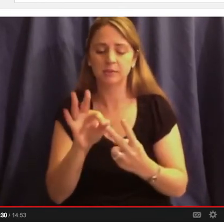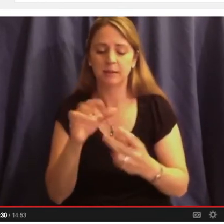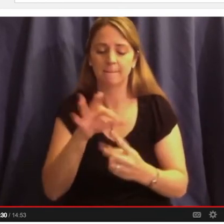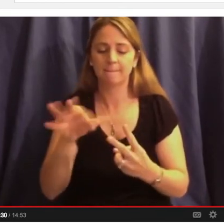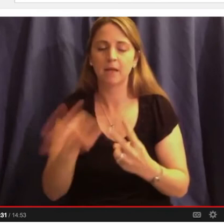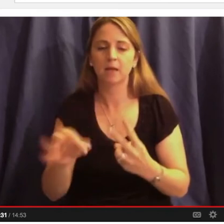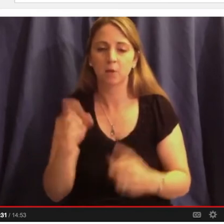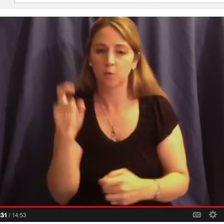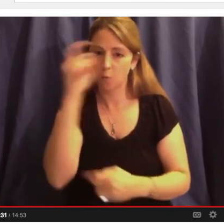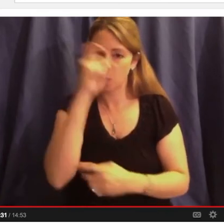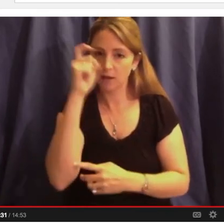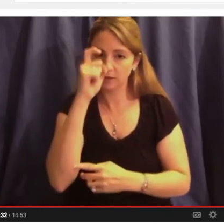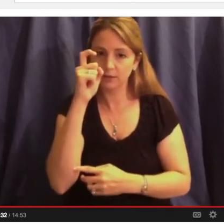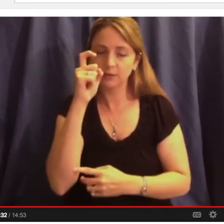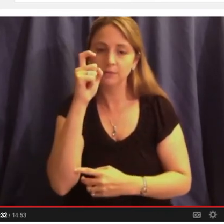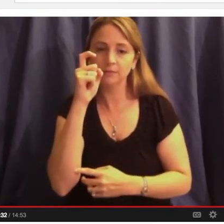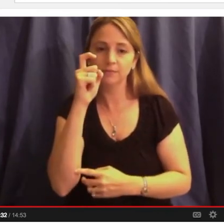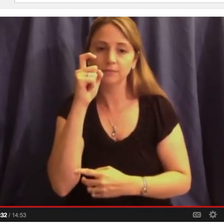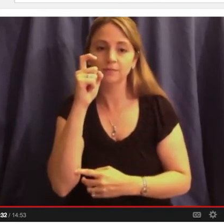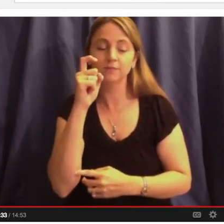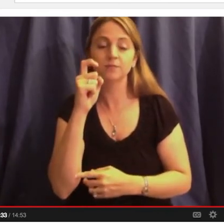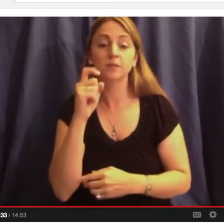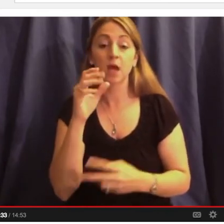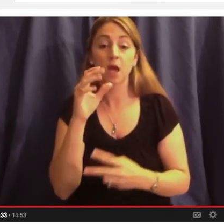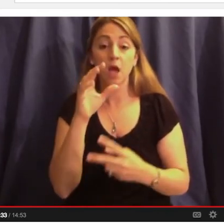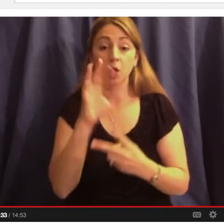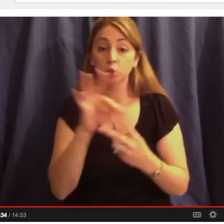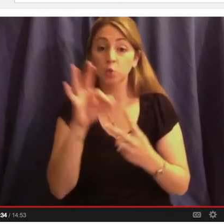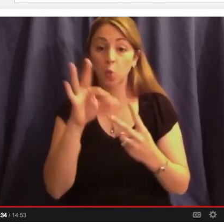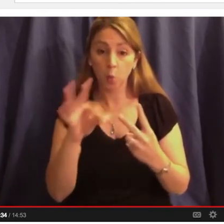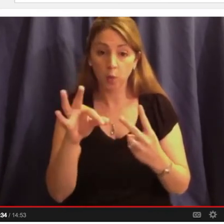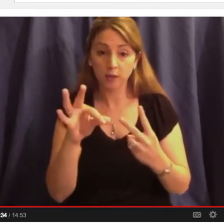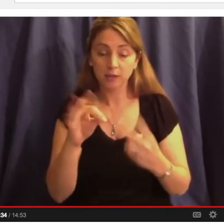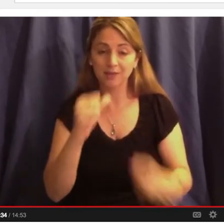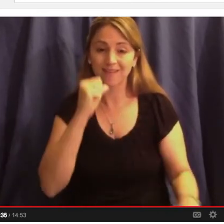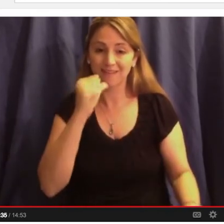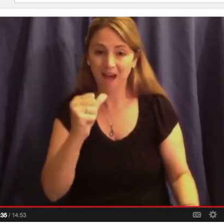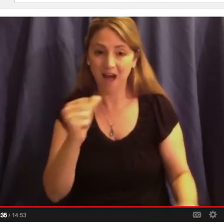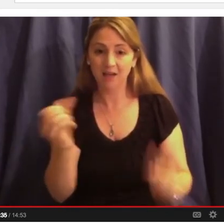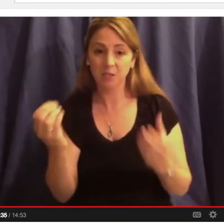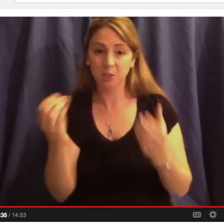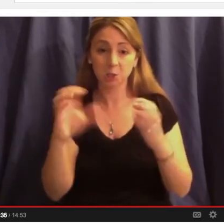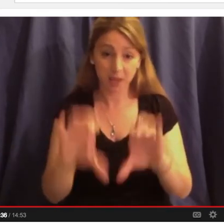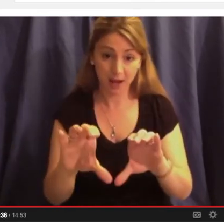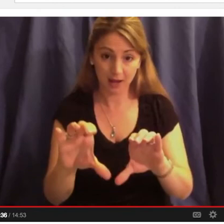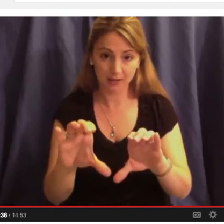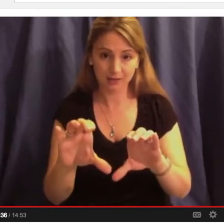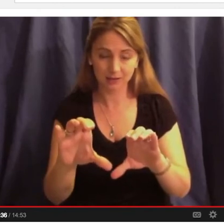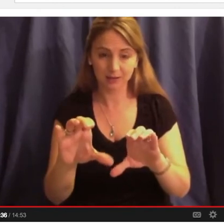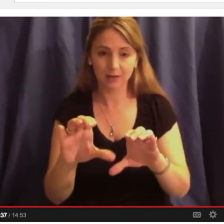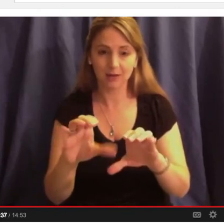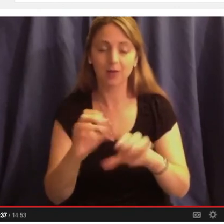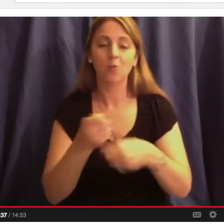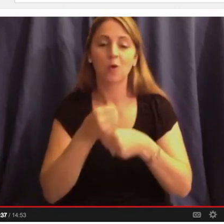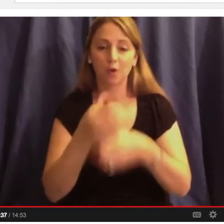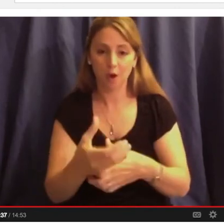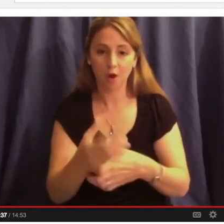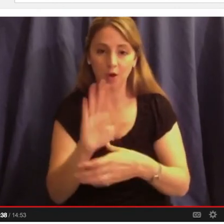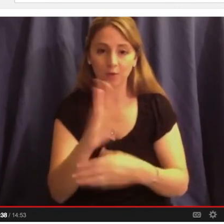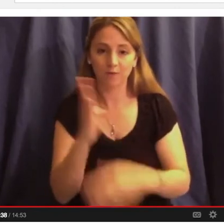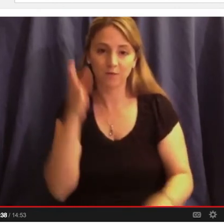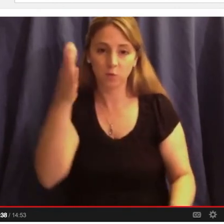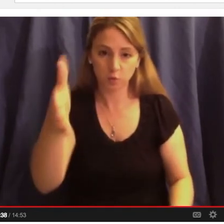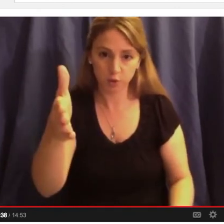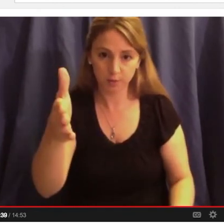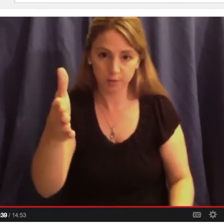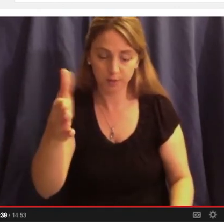said something that gives me goosebumps. He said, choice, not chance, determines your destiny. Choice,